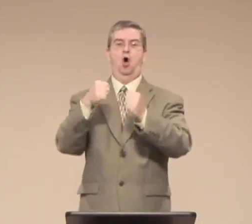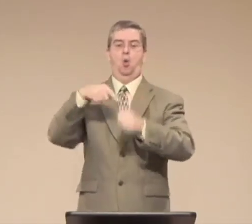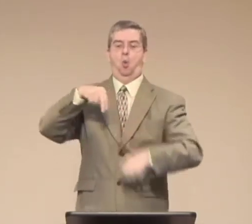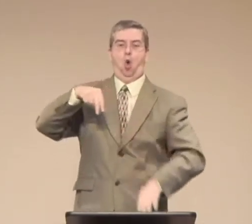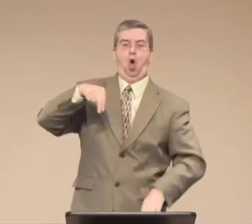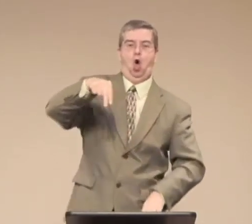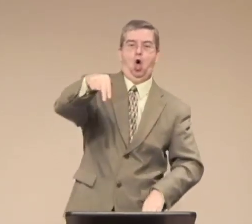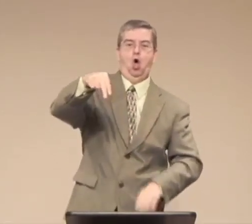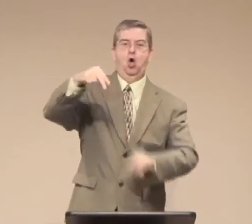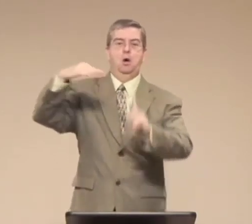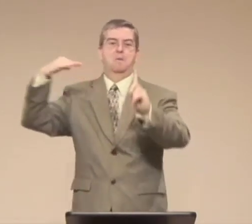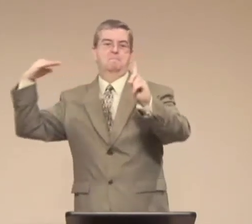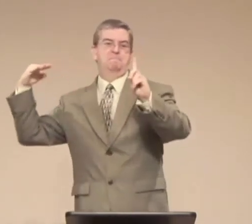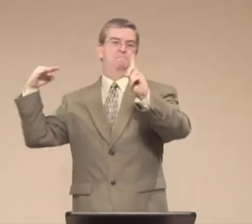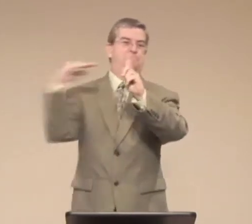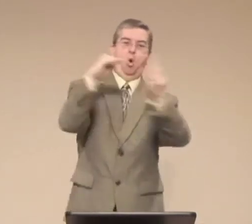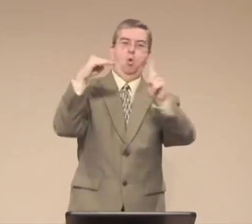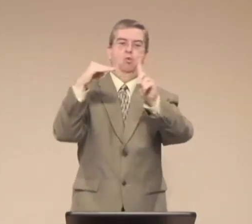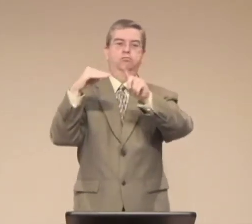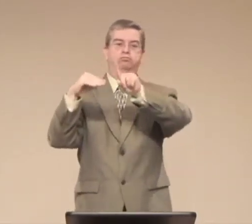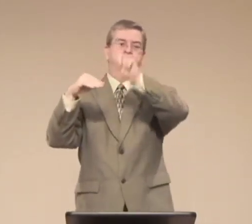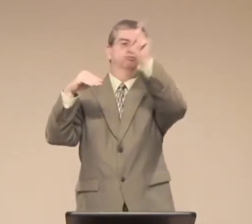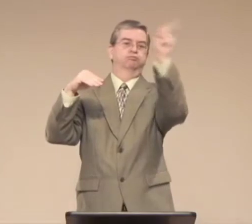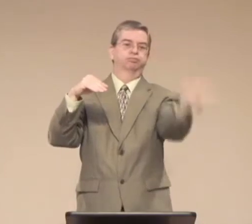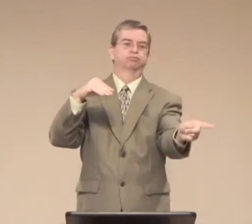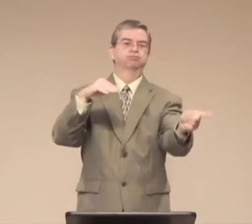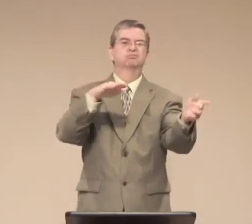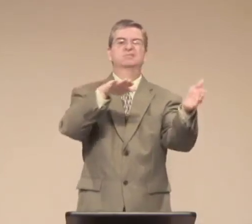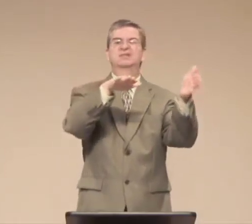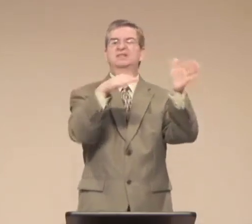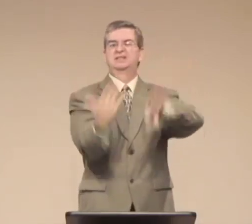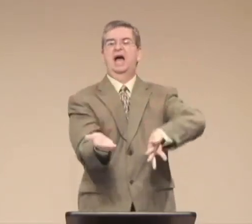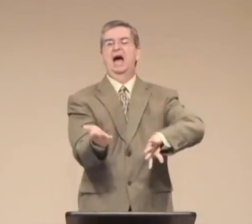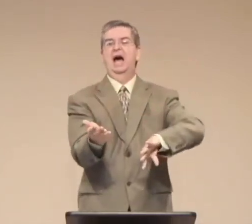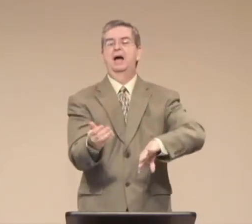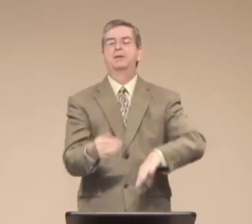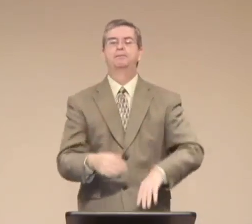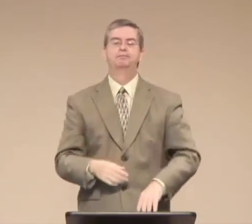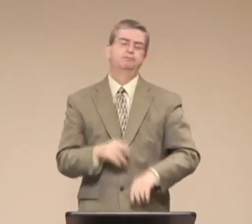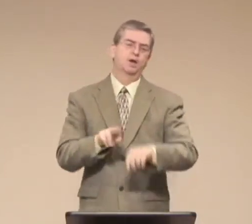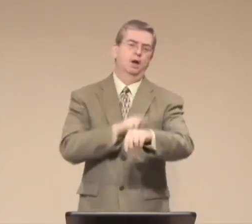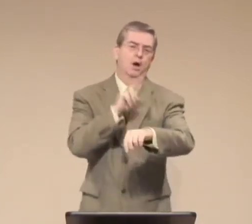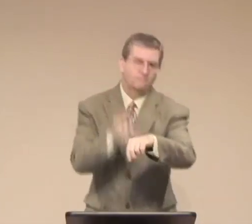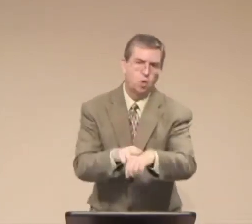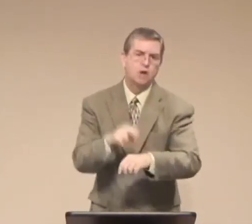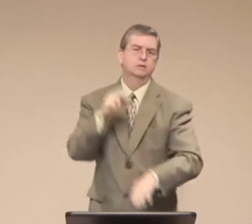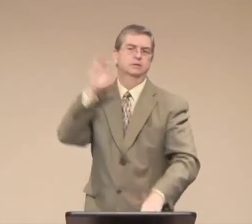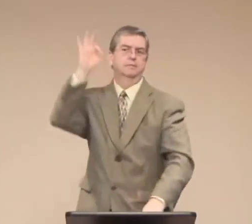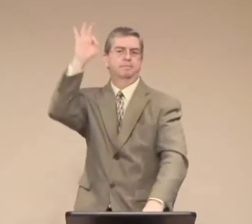And his mother one day walked walking, got hit by a car and dine.